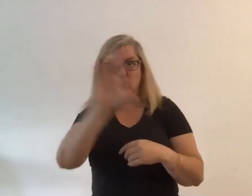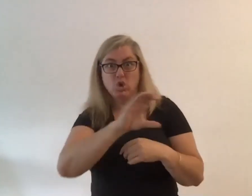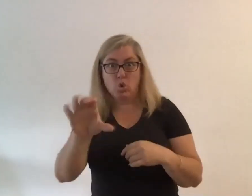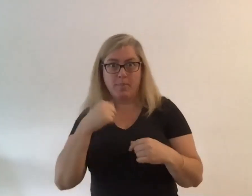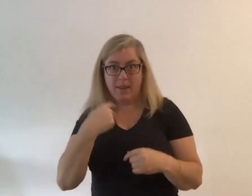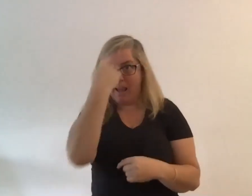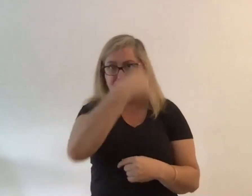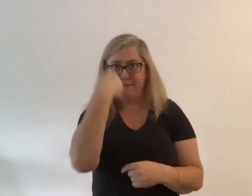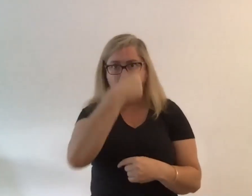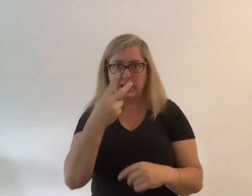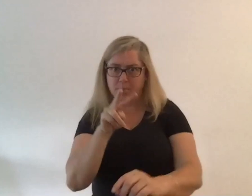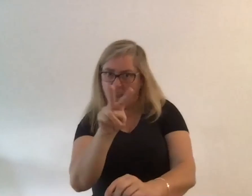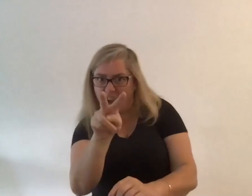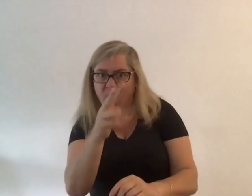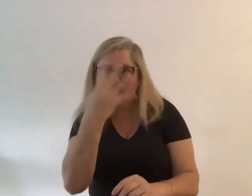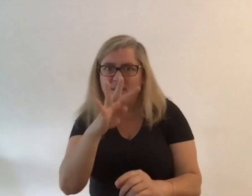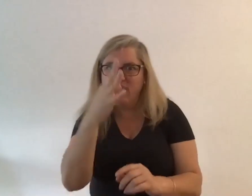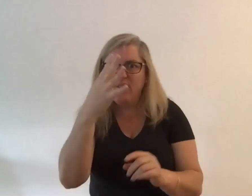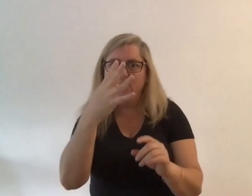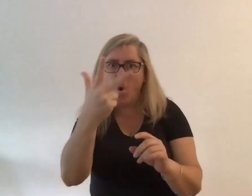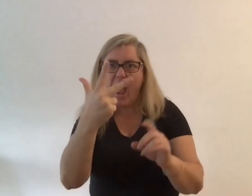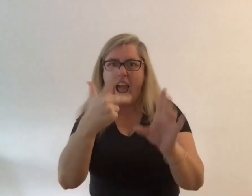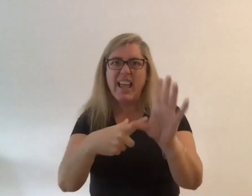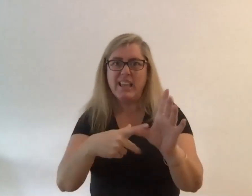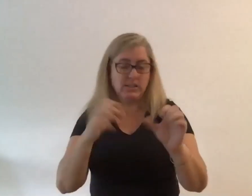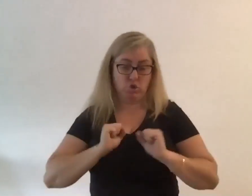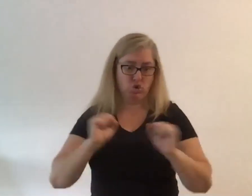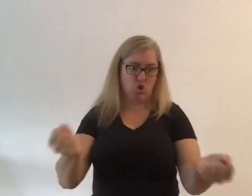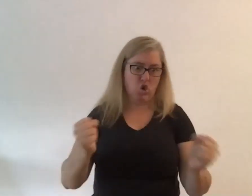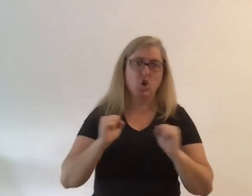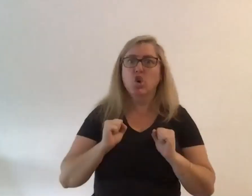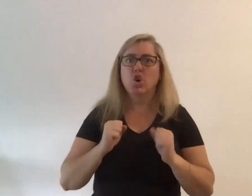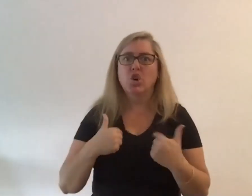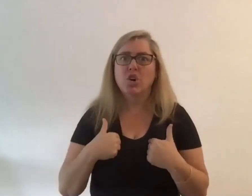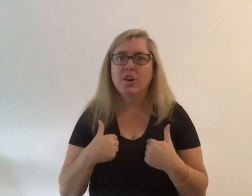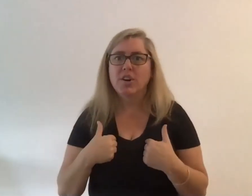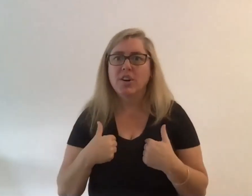48 years it's a shock is that what i look like